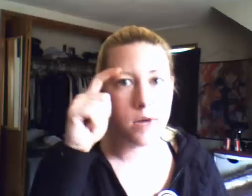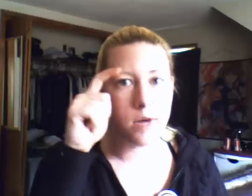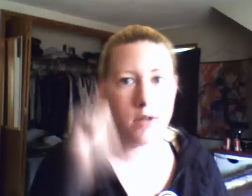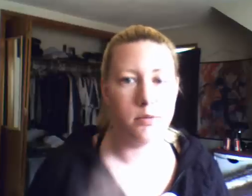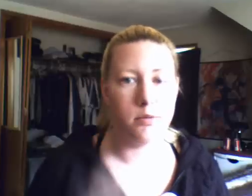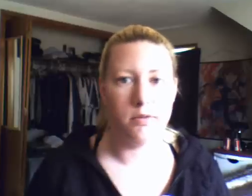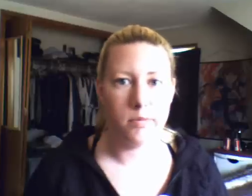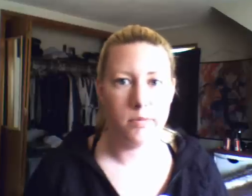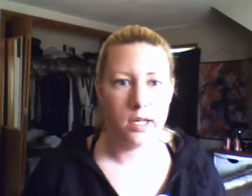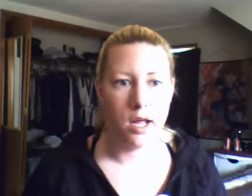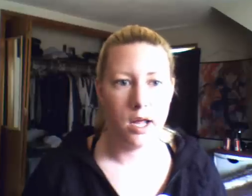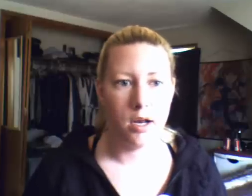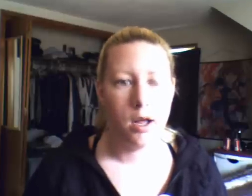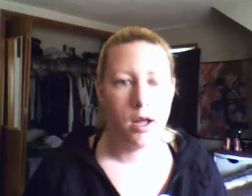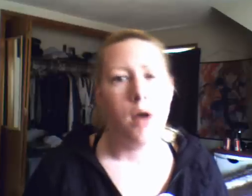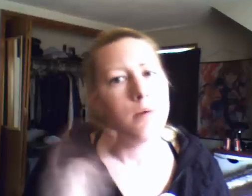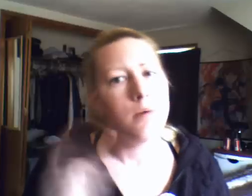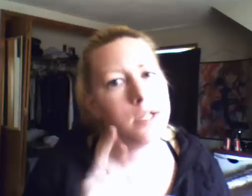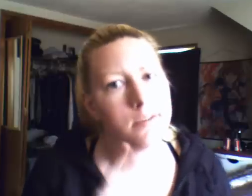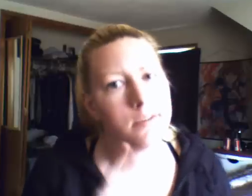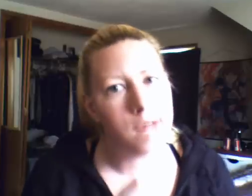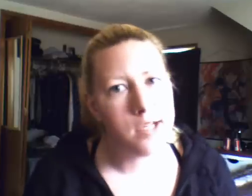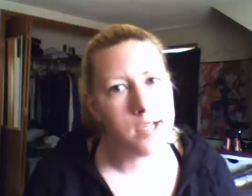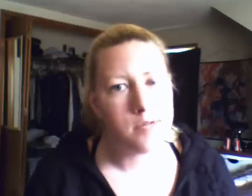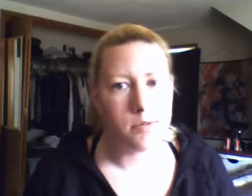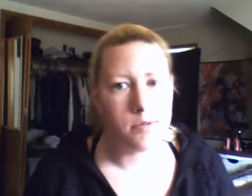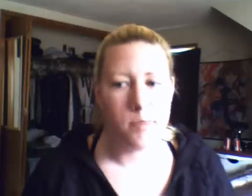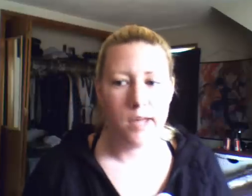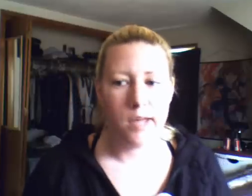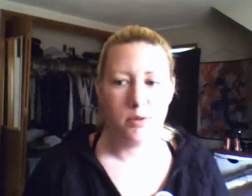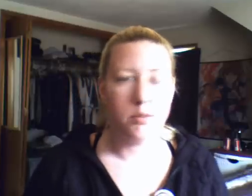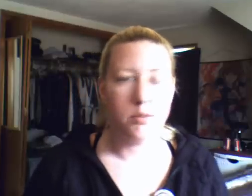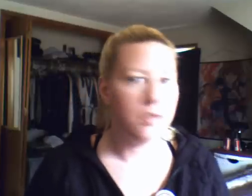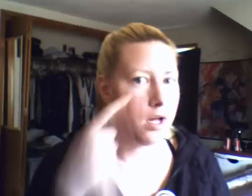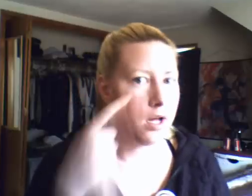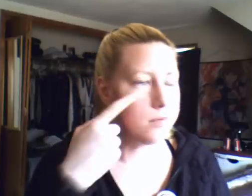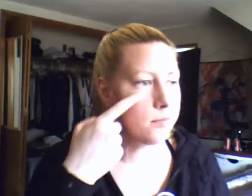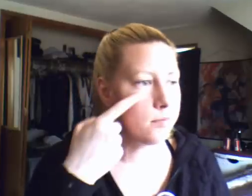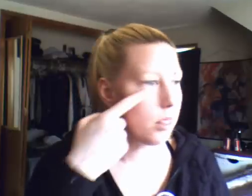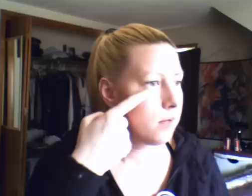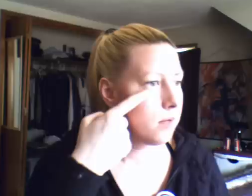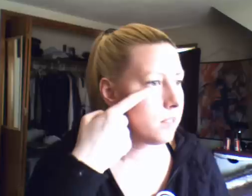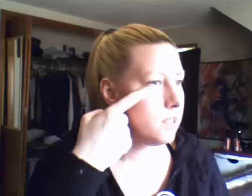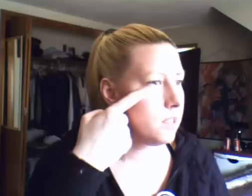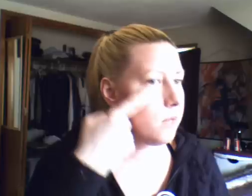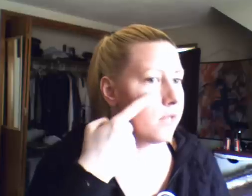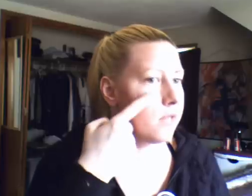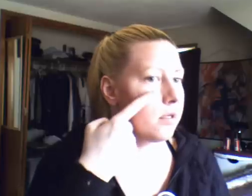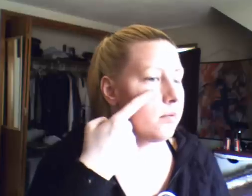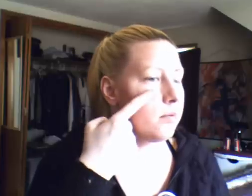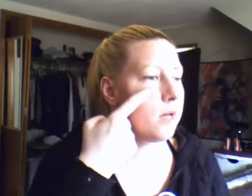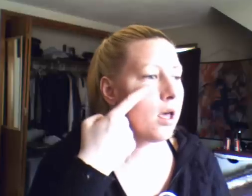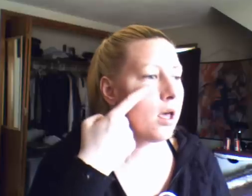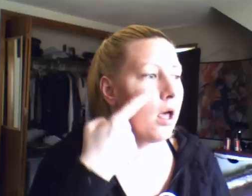eyebrow to move a bit and one disadvantage of coming back normal um my tea bags are coming back